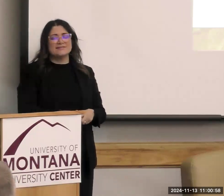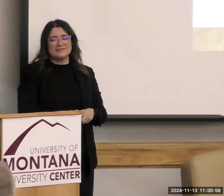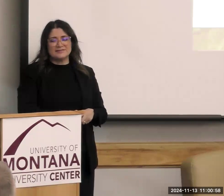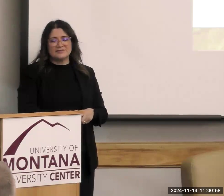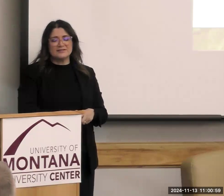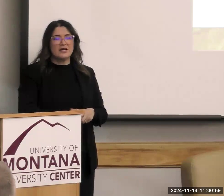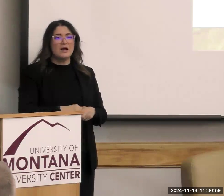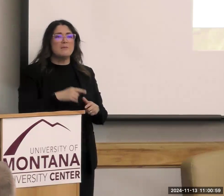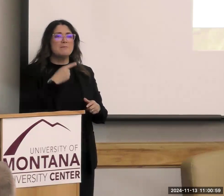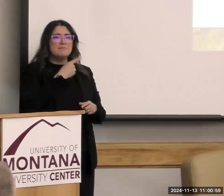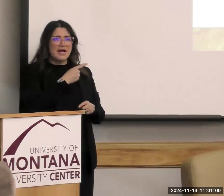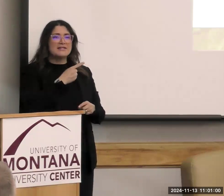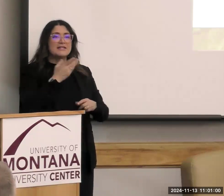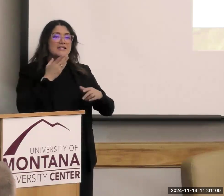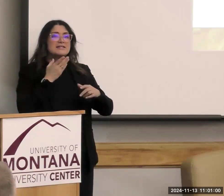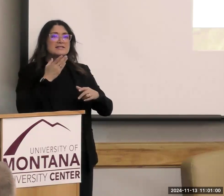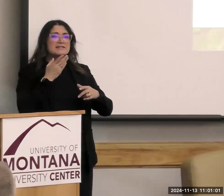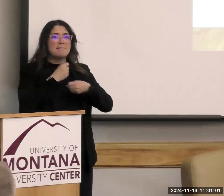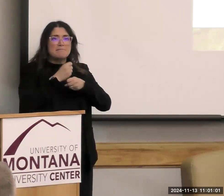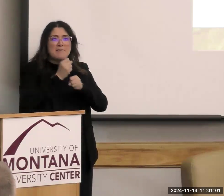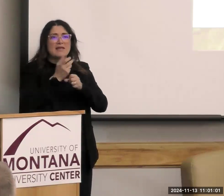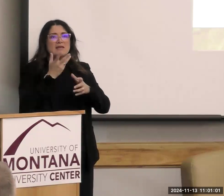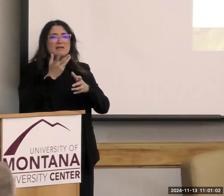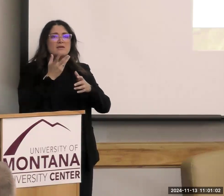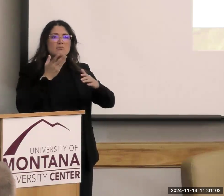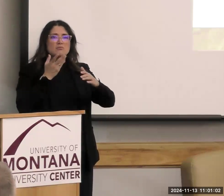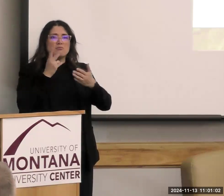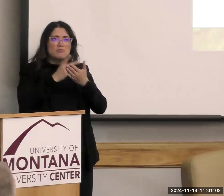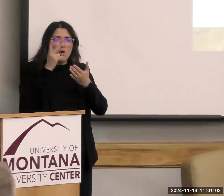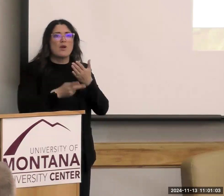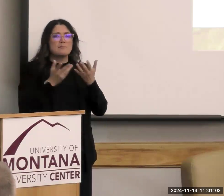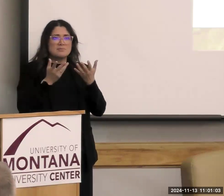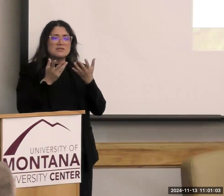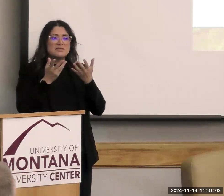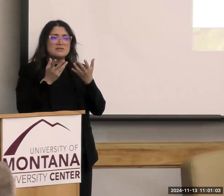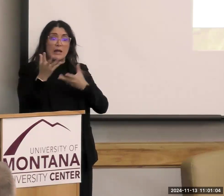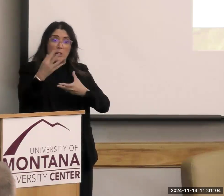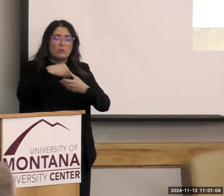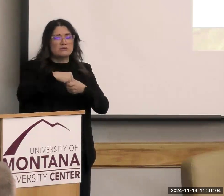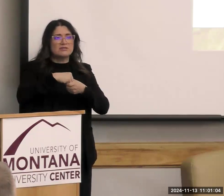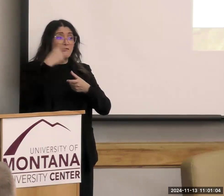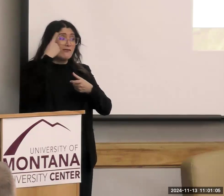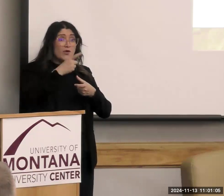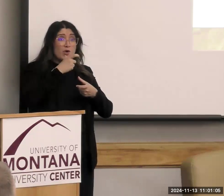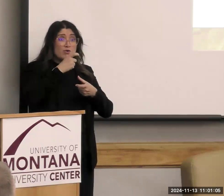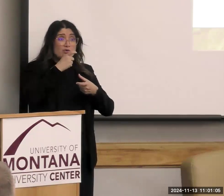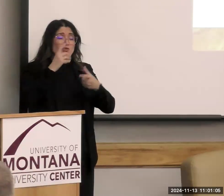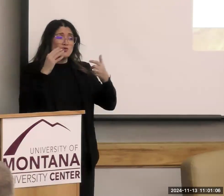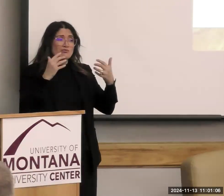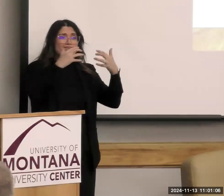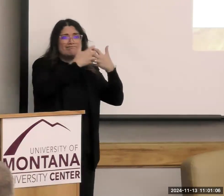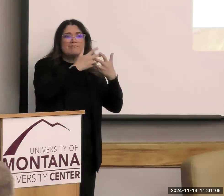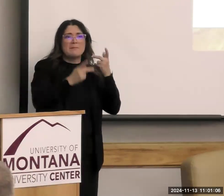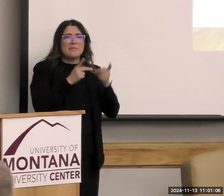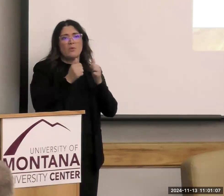making programs inclusive to serve people with IDD. And we talked about that. The